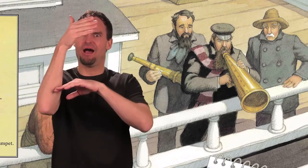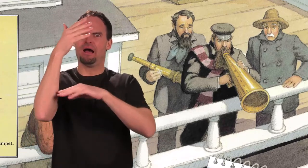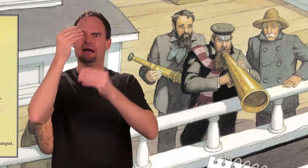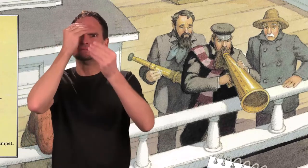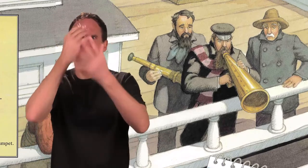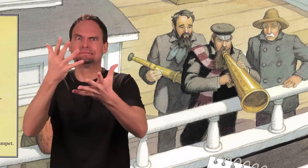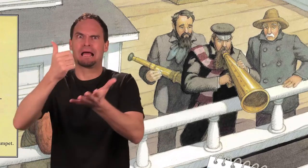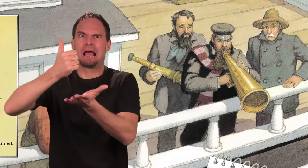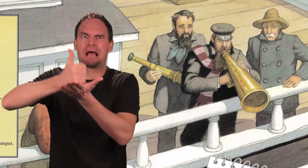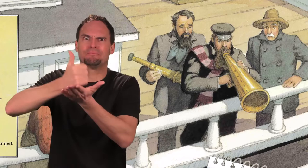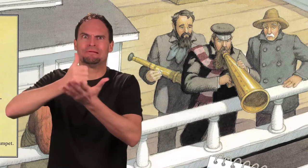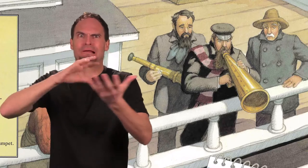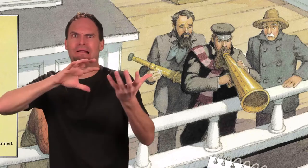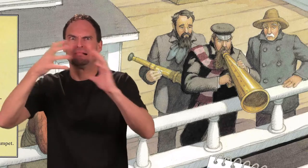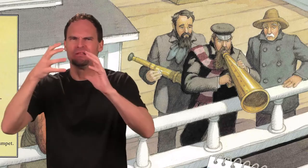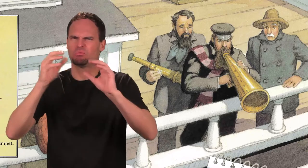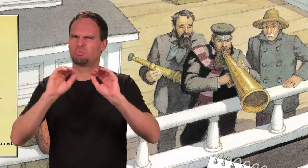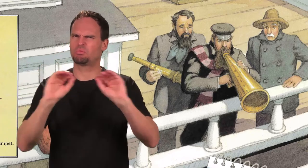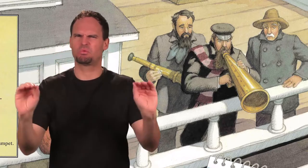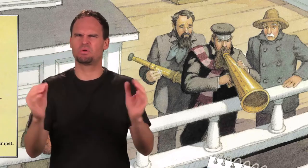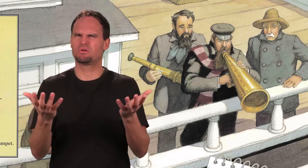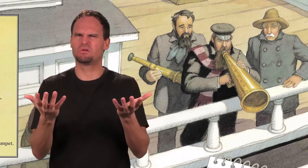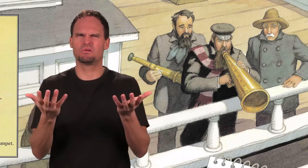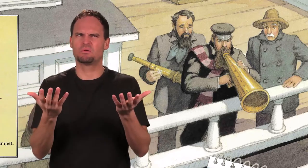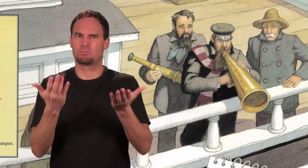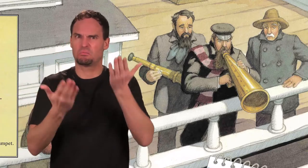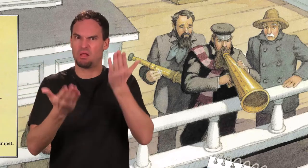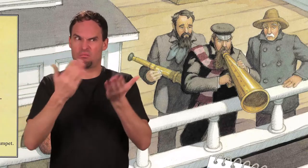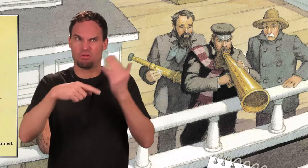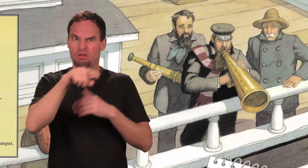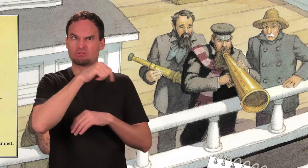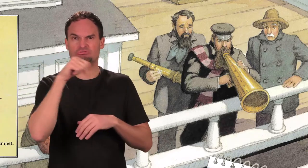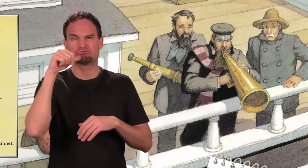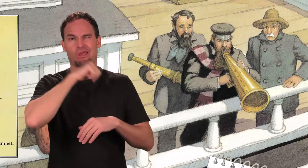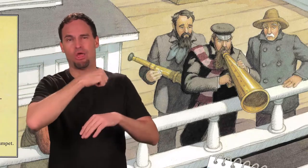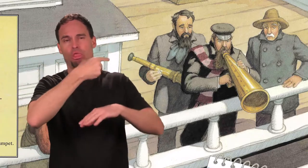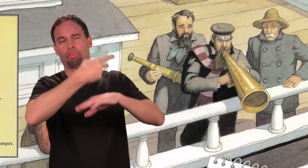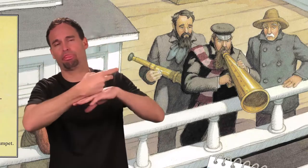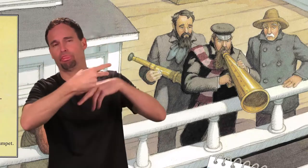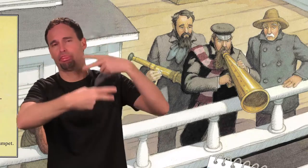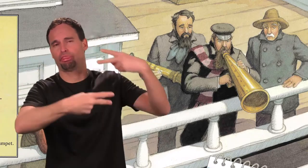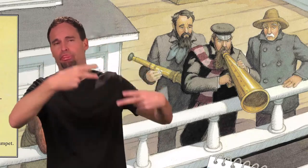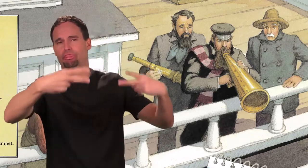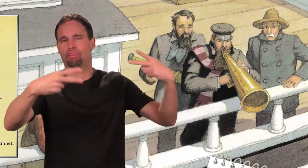But, he said, they fly no flag of distress. Perhaps they lie drunken below?